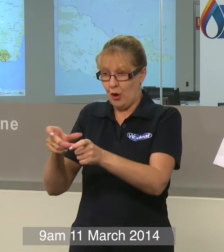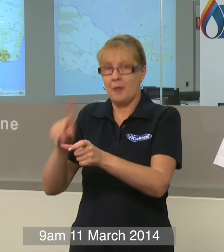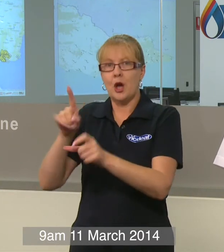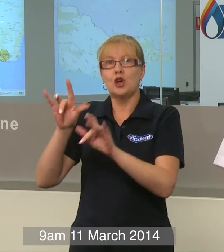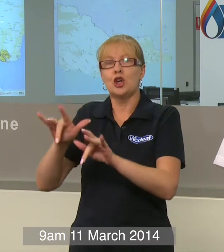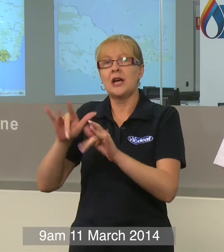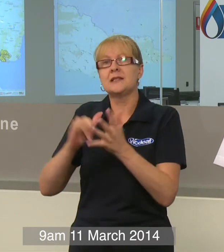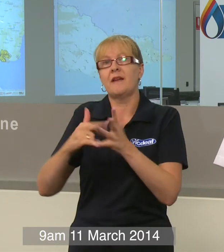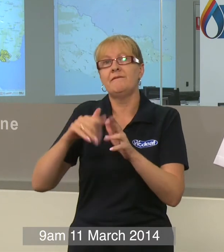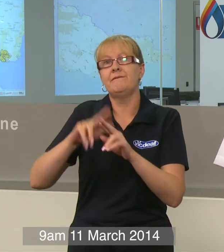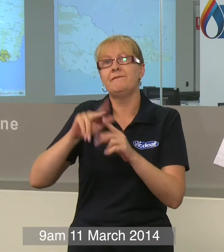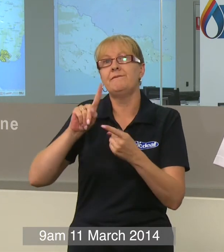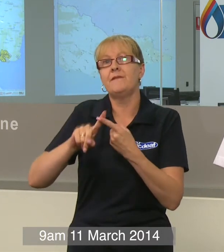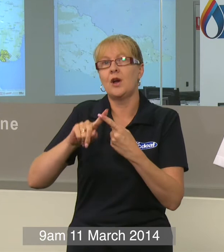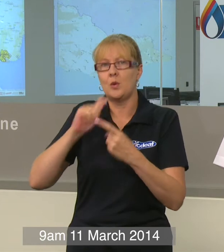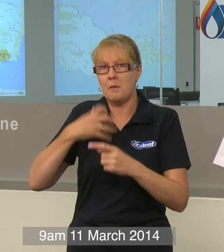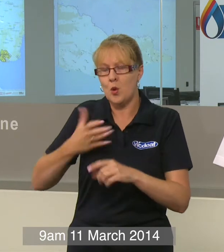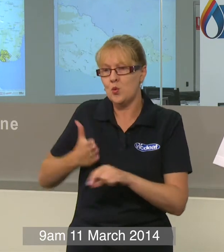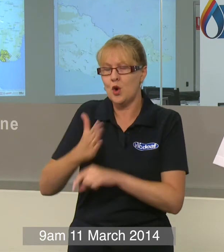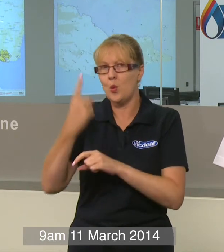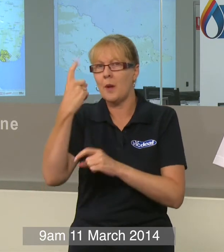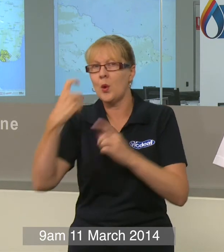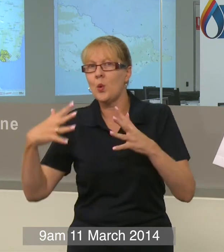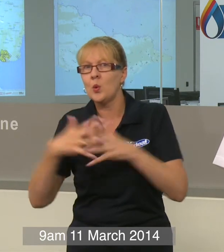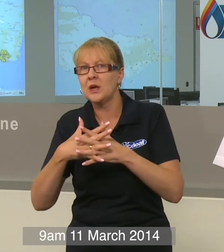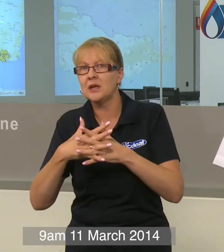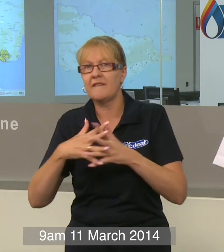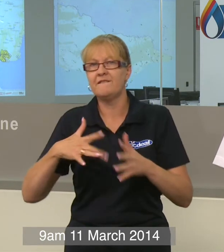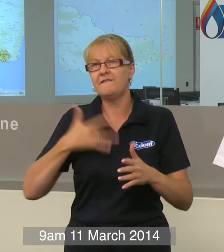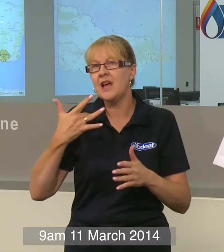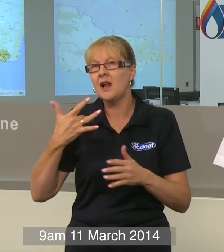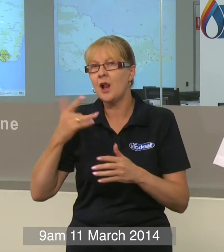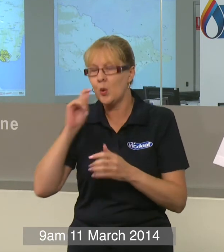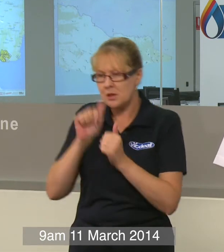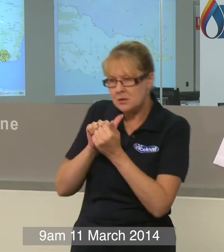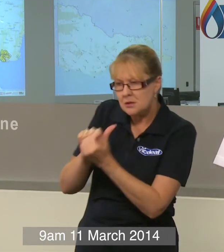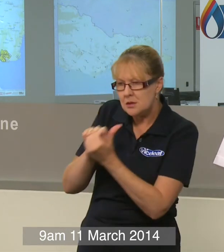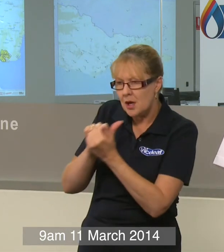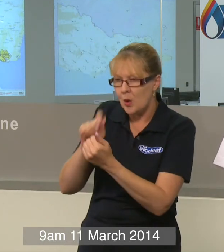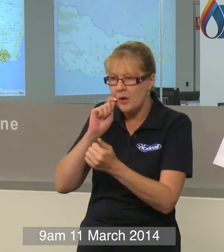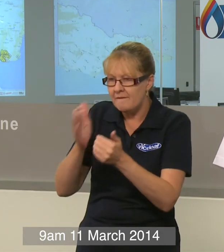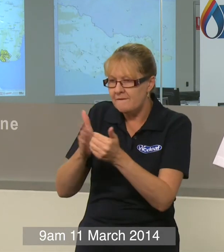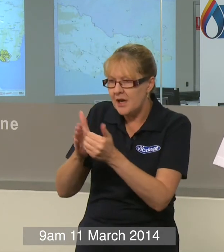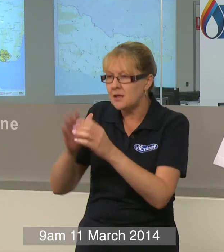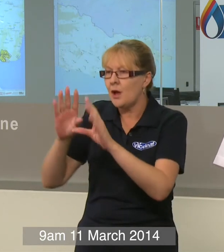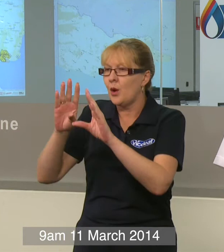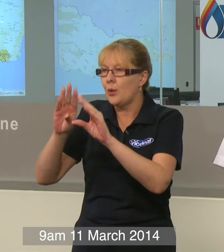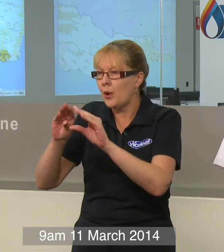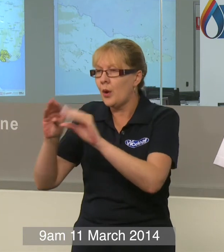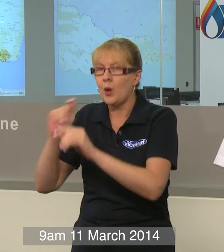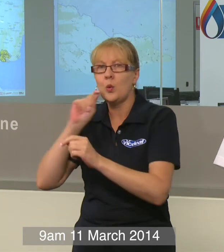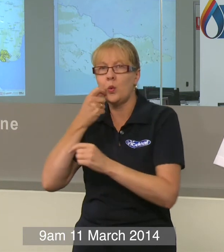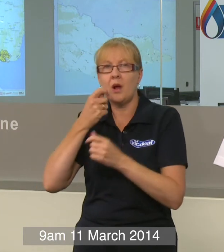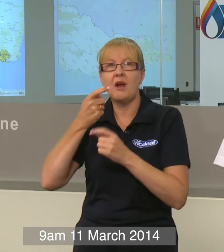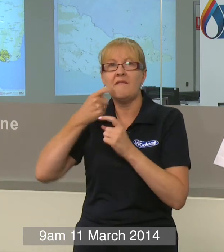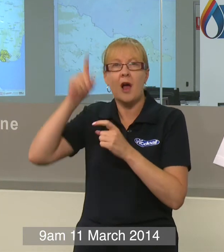safe status yet, that's probably another week of hard work and even after that we'll still have to work closely with the mine to tidy up some things and bring the trucks out and clean